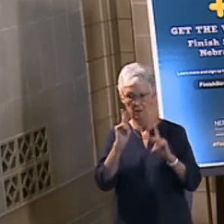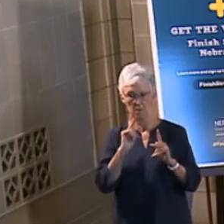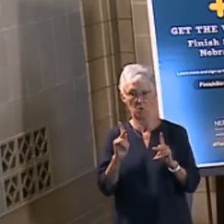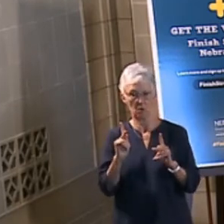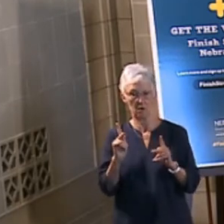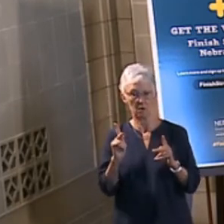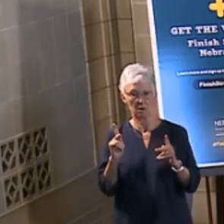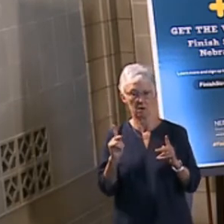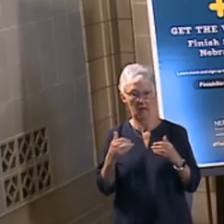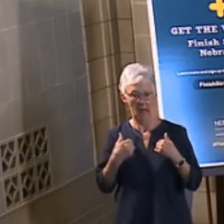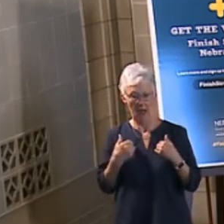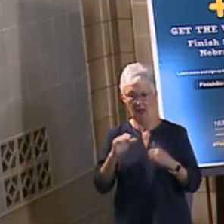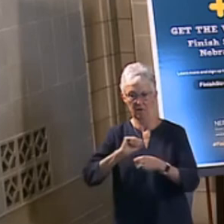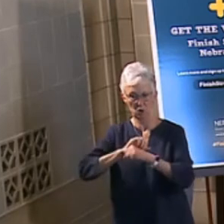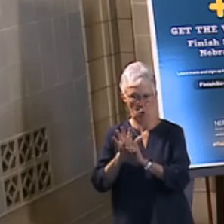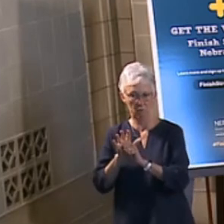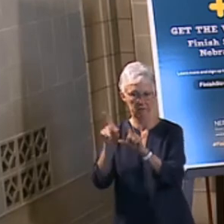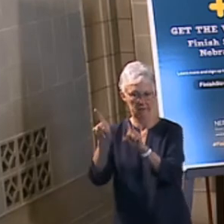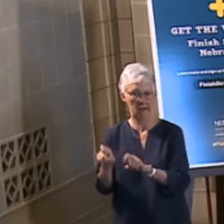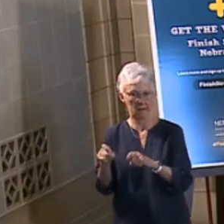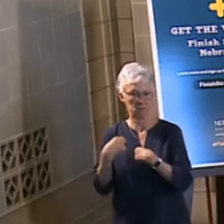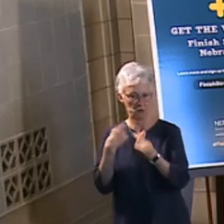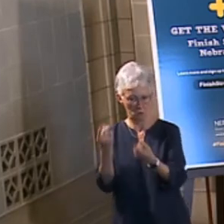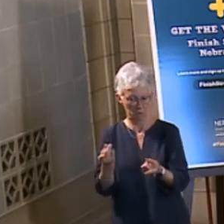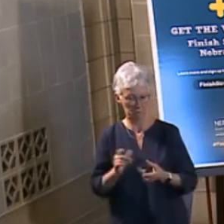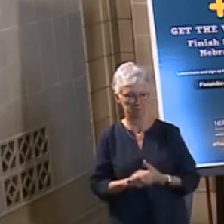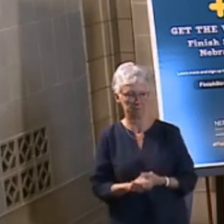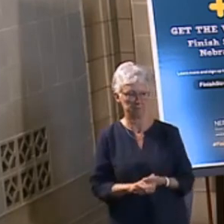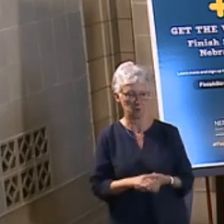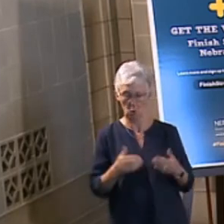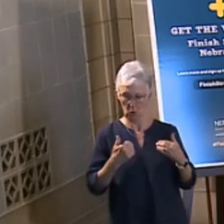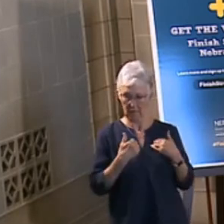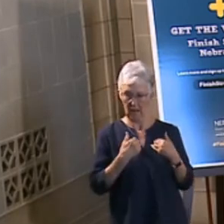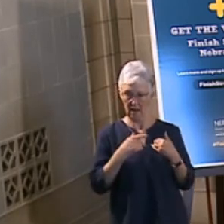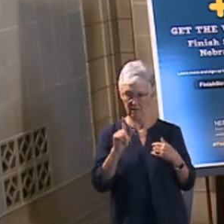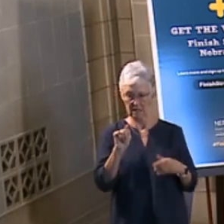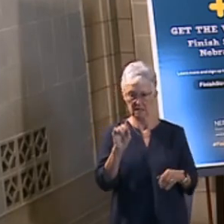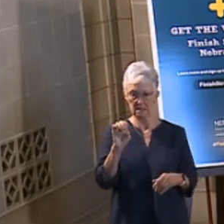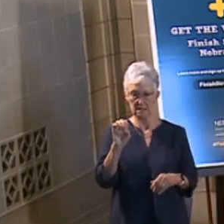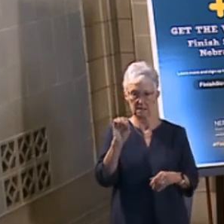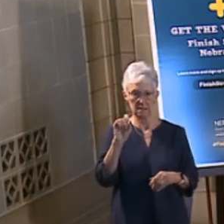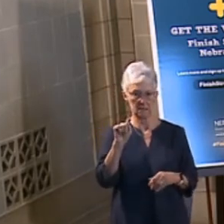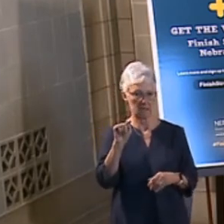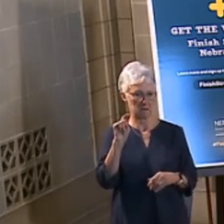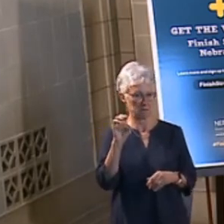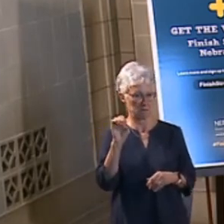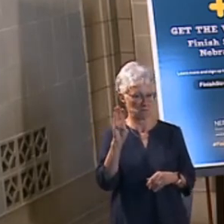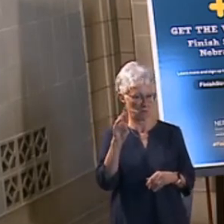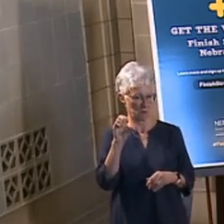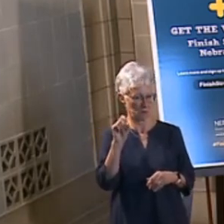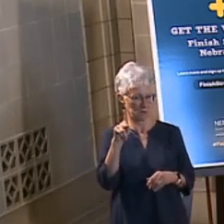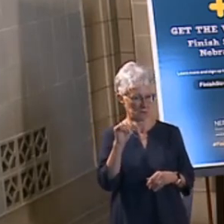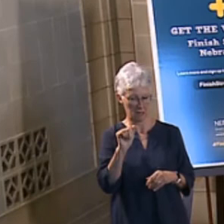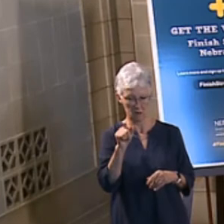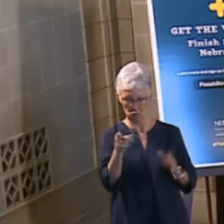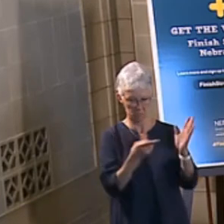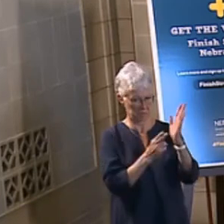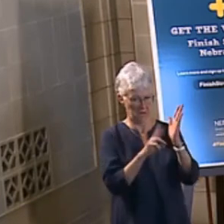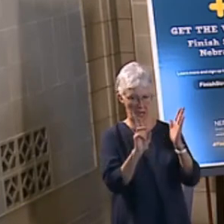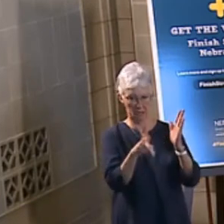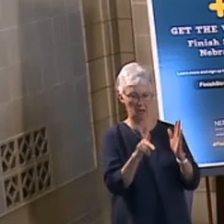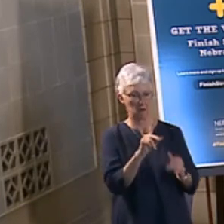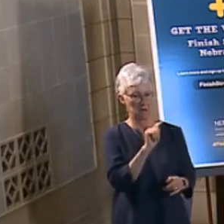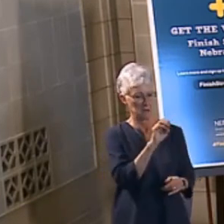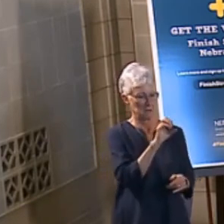there. And then, we also have Test Nebraska available. Again, this is burden-free, cost-free. You can sign up at testnebraska.com.